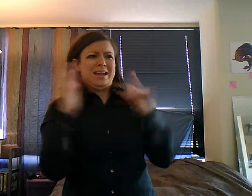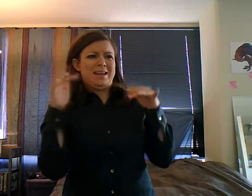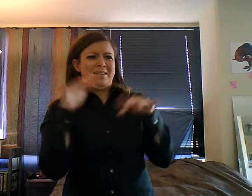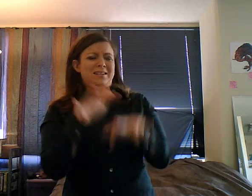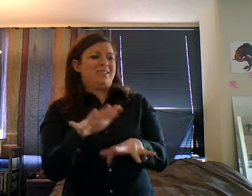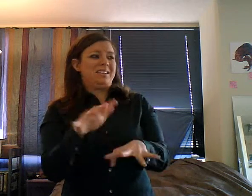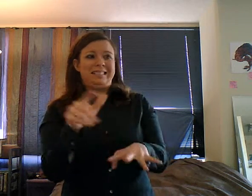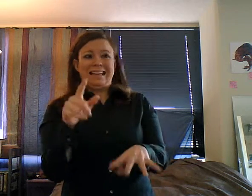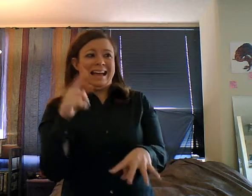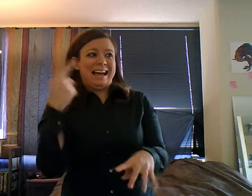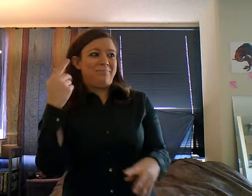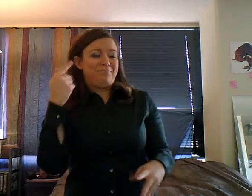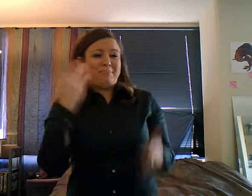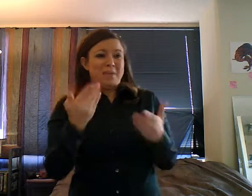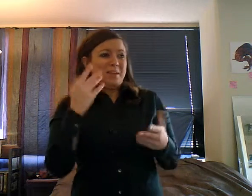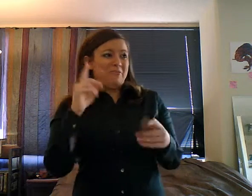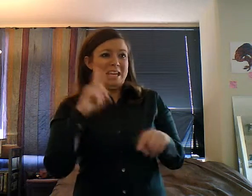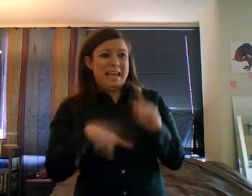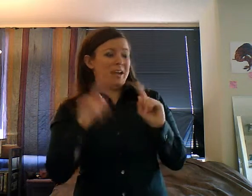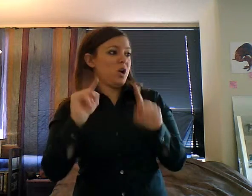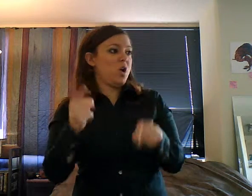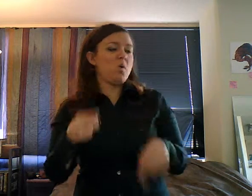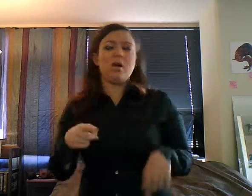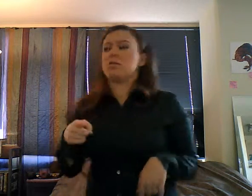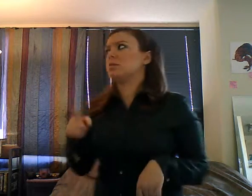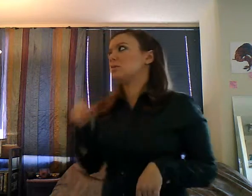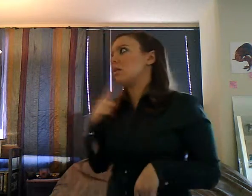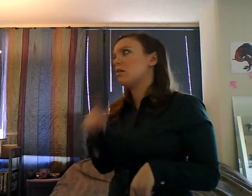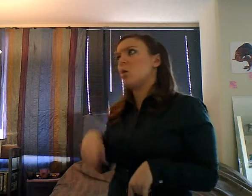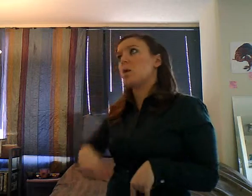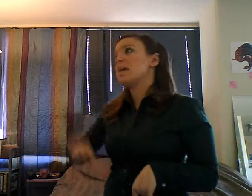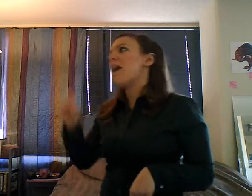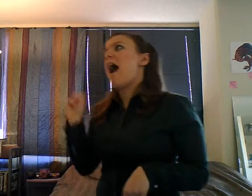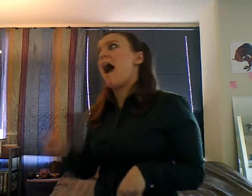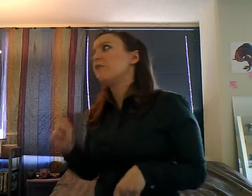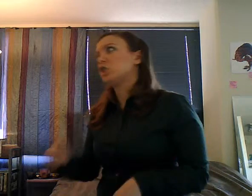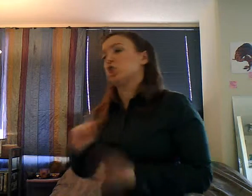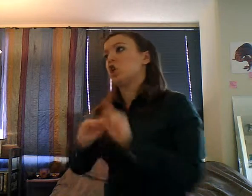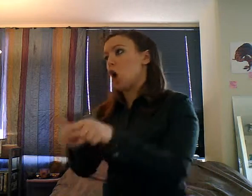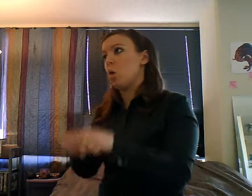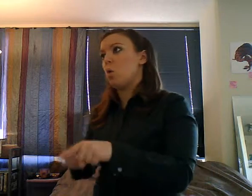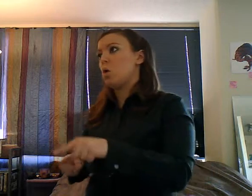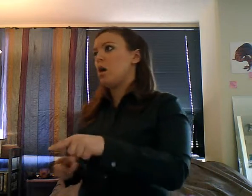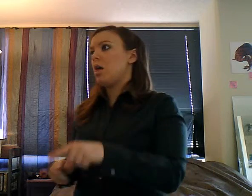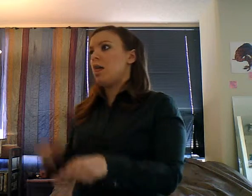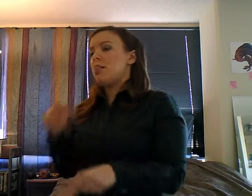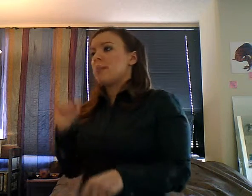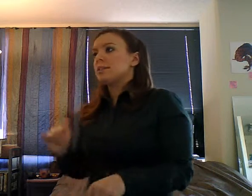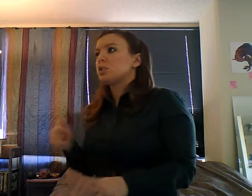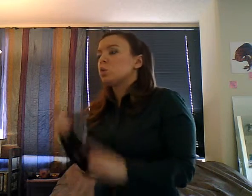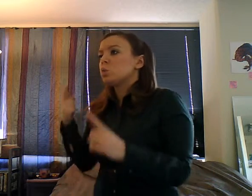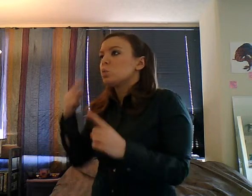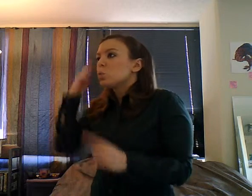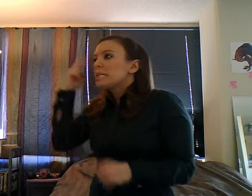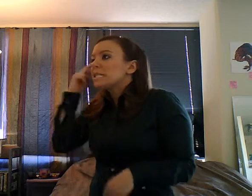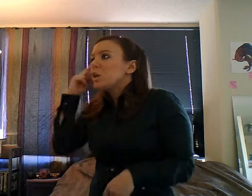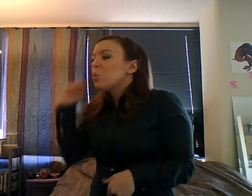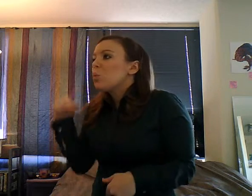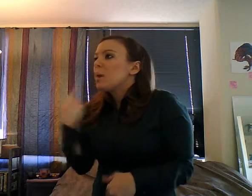bad car, and I was just like, I'm going. I'll go by myself. I don't care. But, so we all